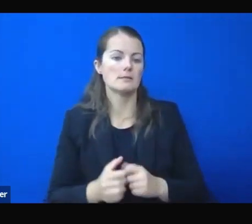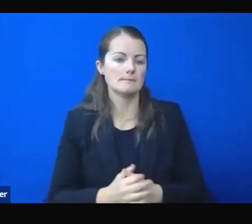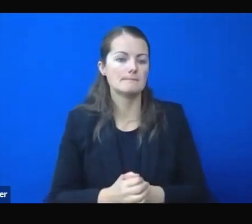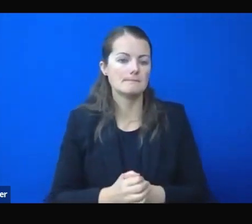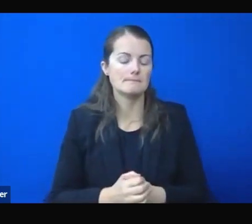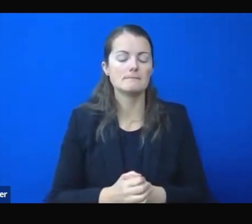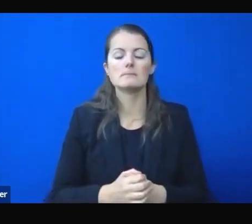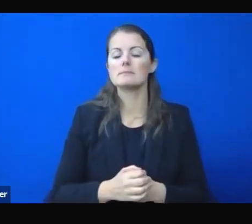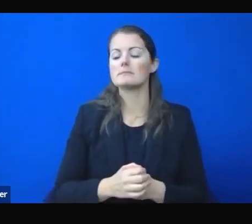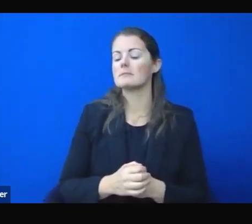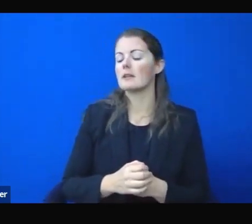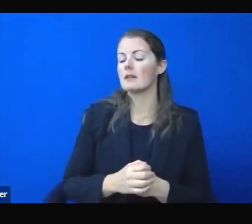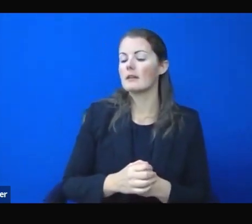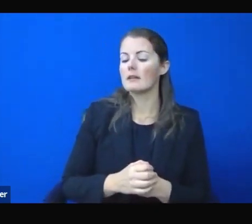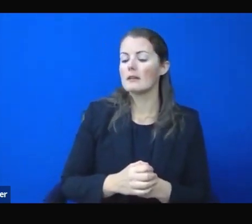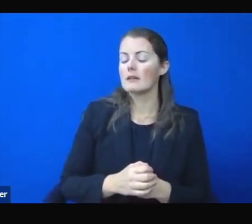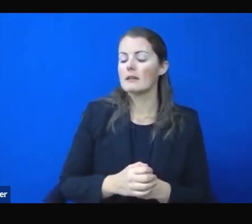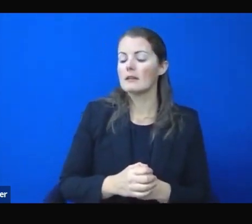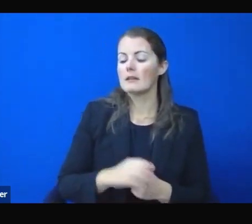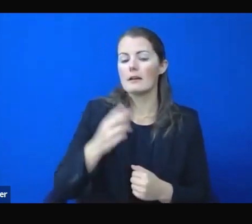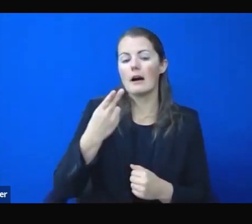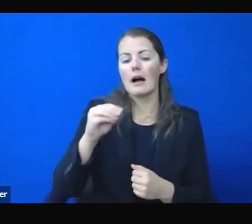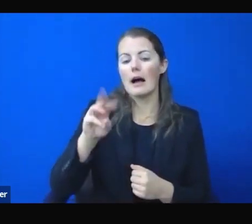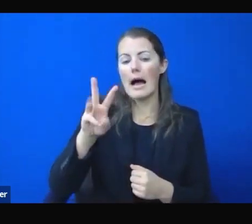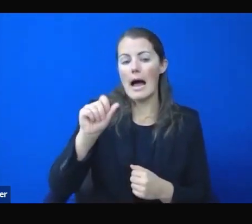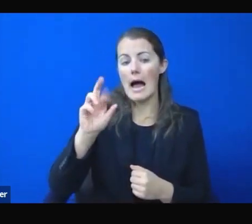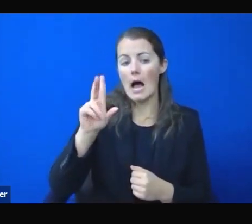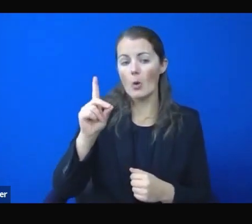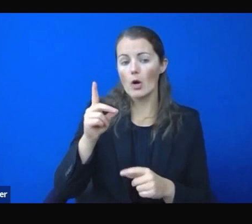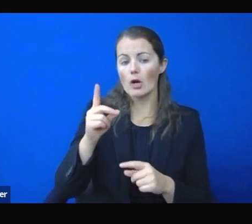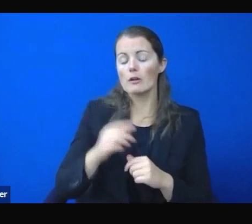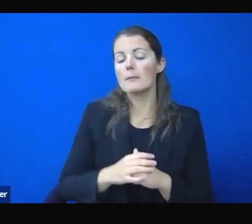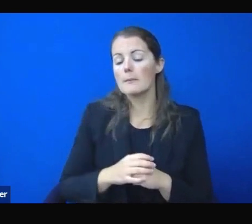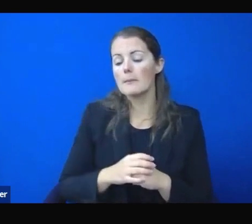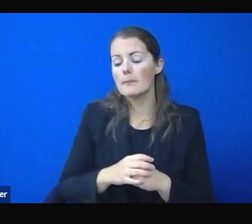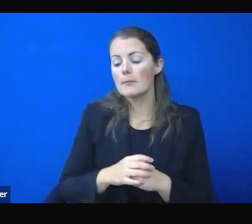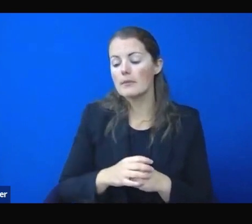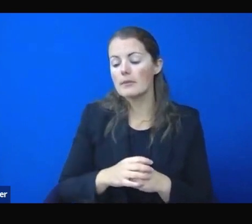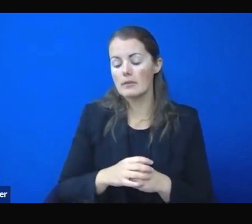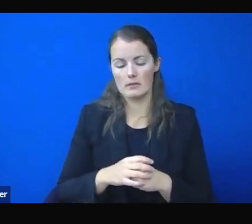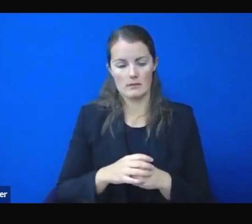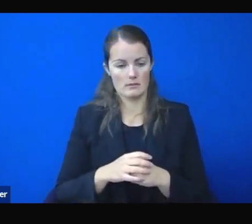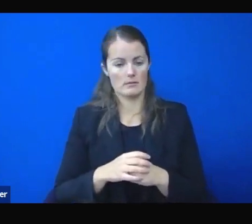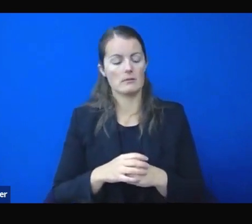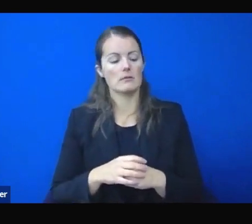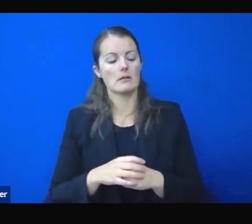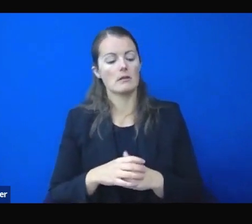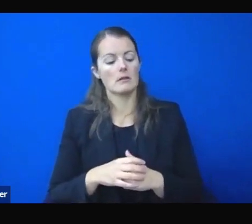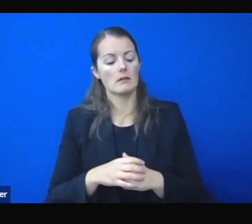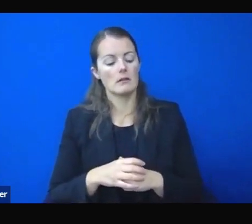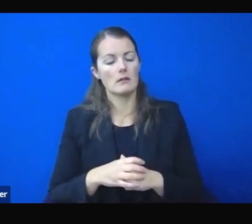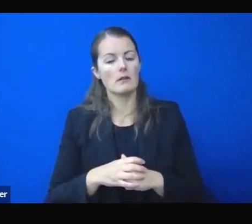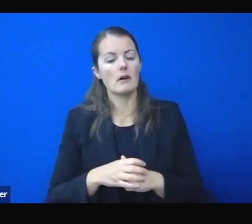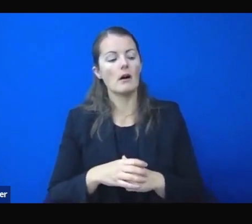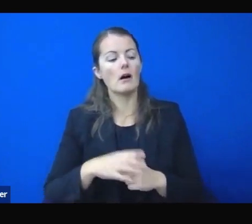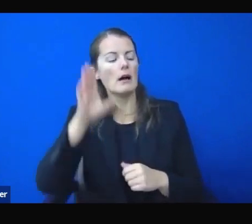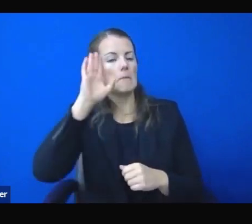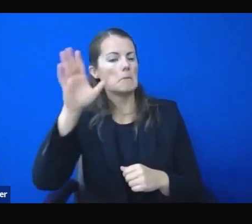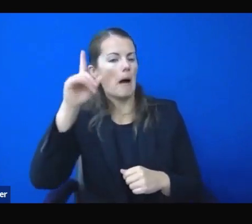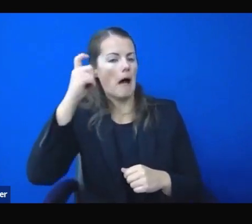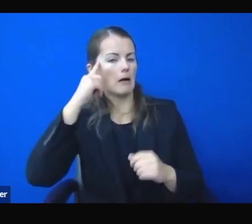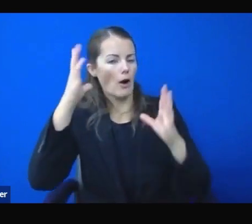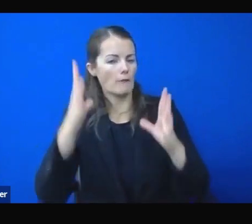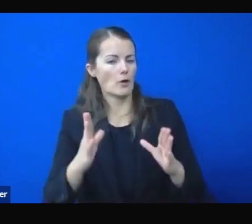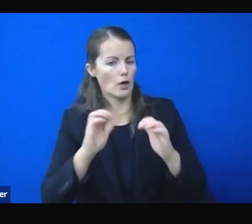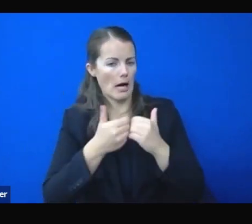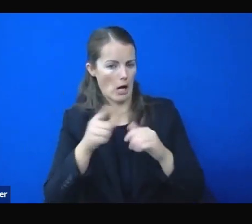to Howard from CBC Gaming. Howard? Governor, how are you doing today? Thanks for the conference call. Thanks for the presser. I